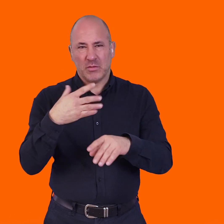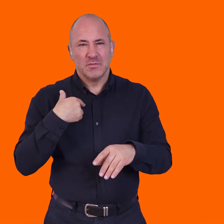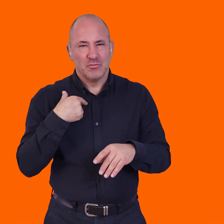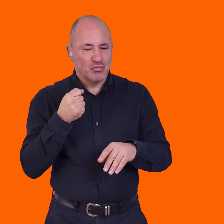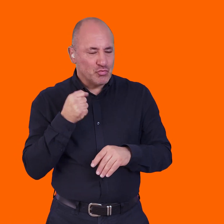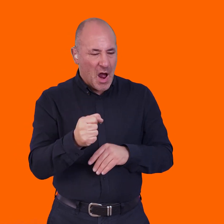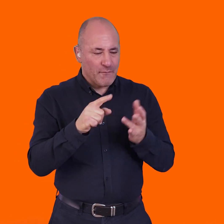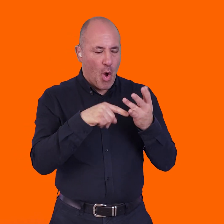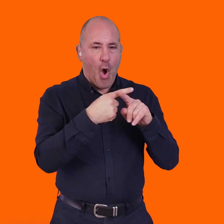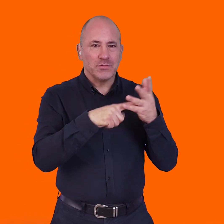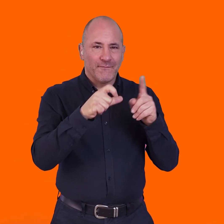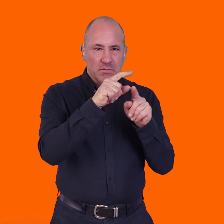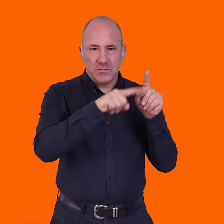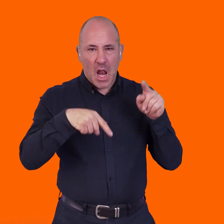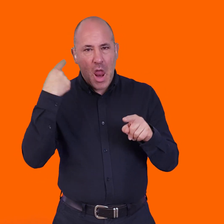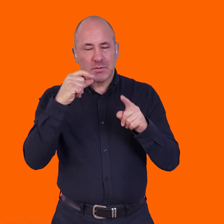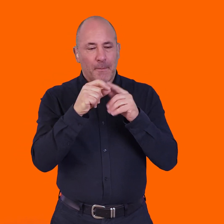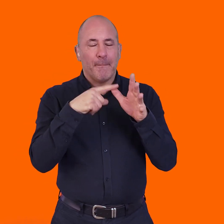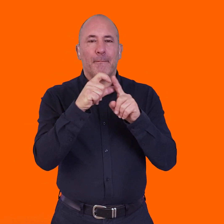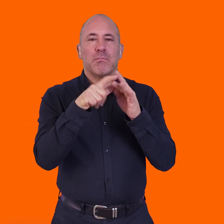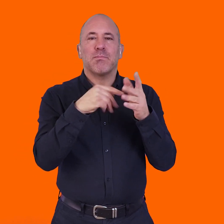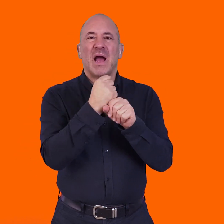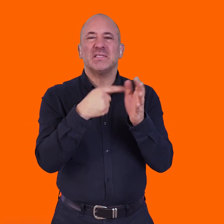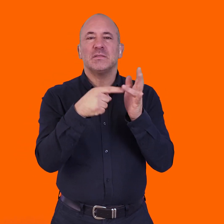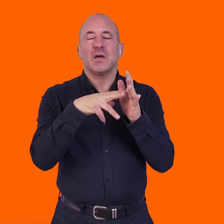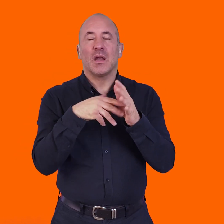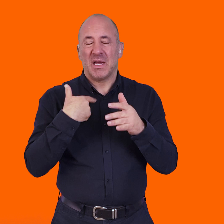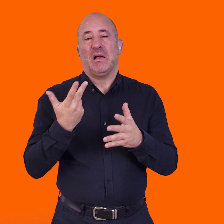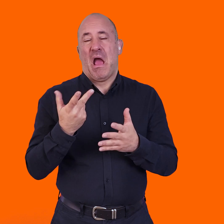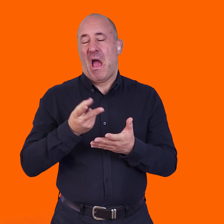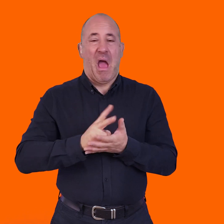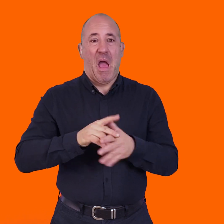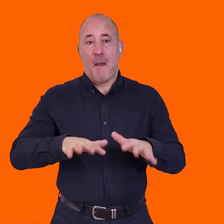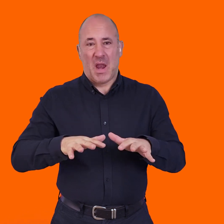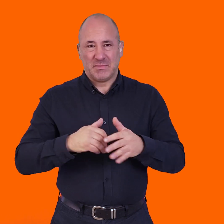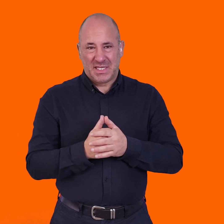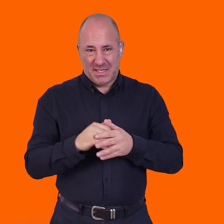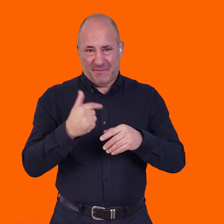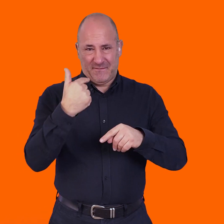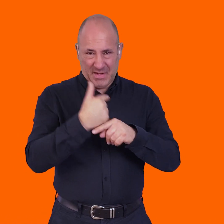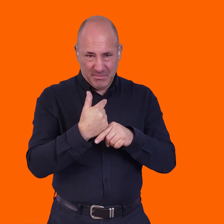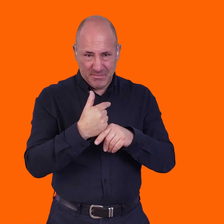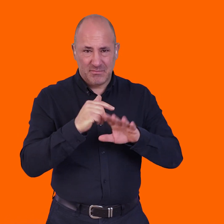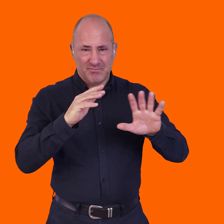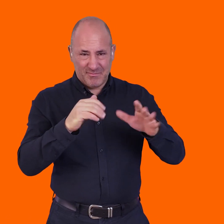so once I had a seizure on a train from Oxford to London Paddington. And